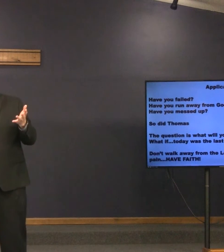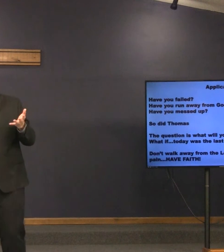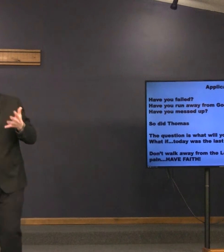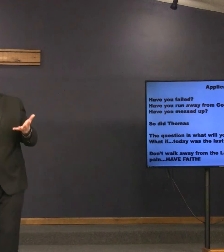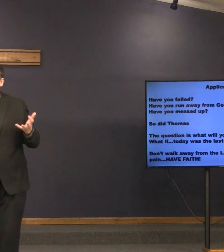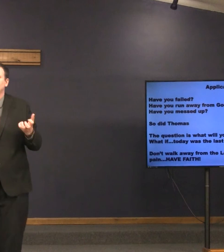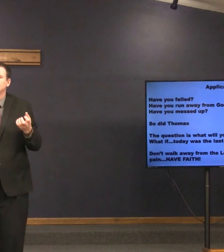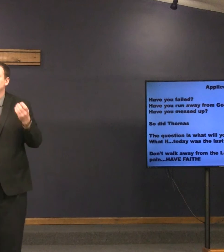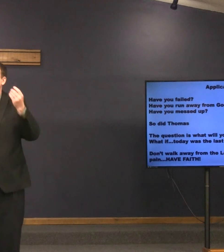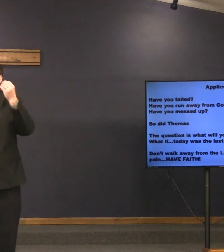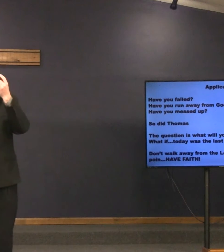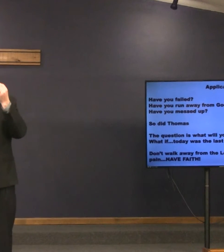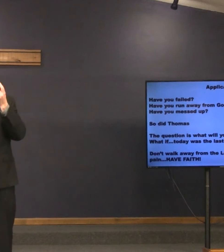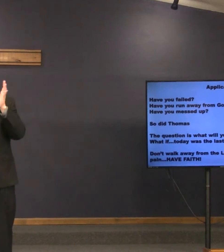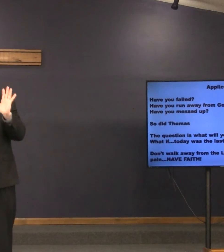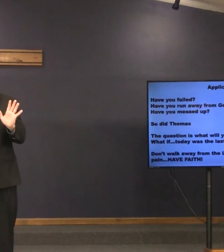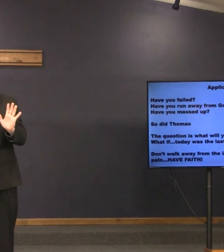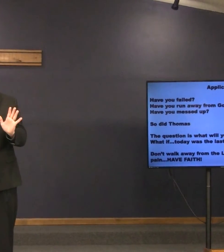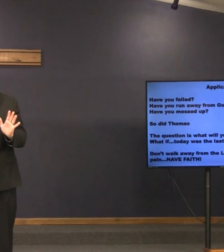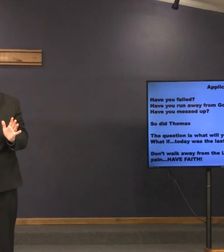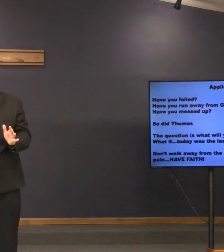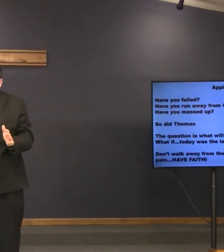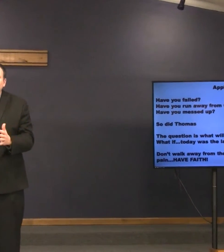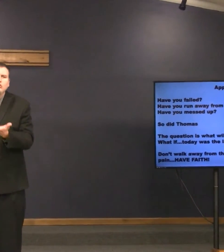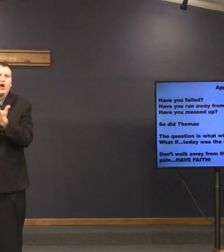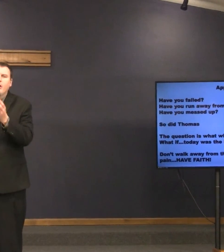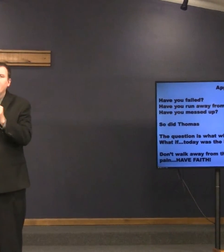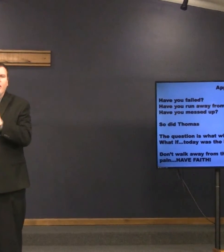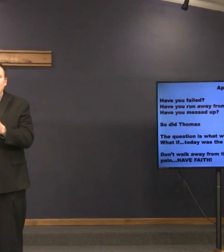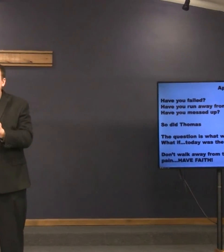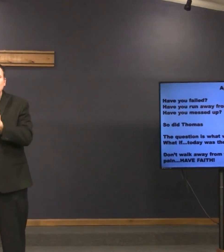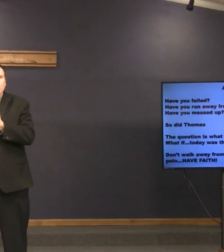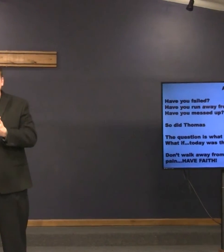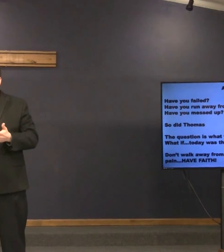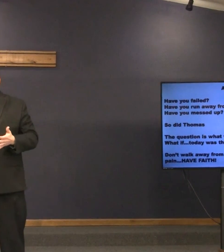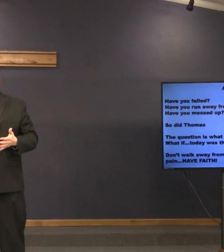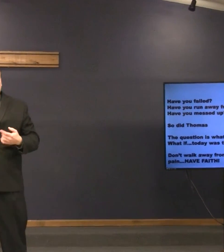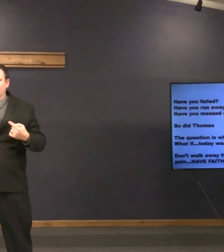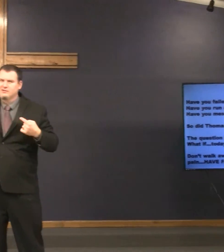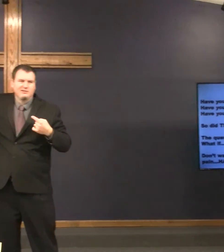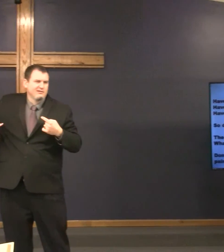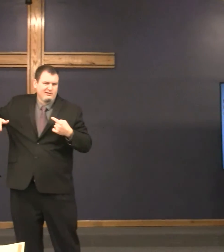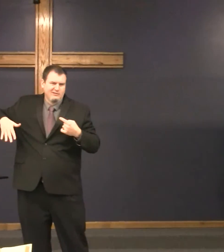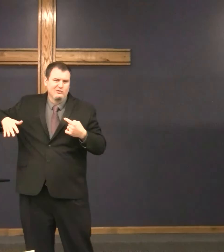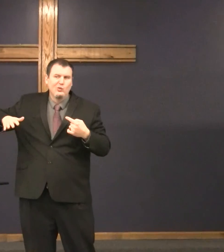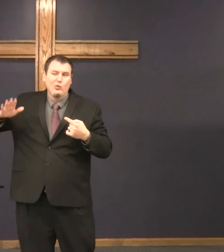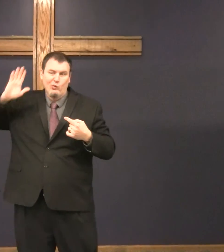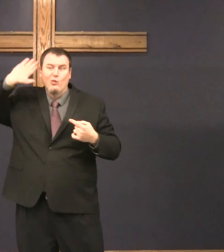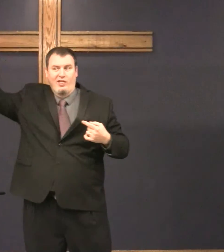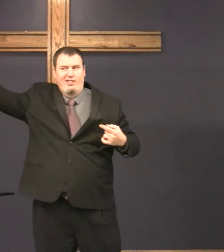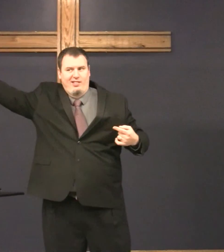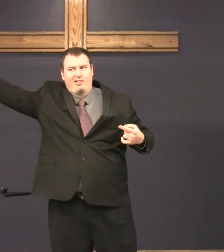Just top it. We're going to talk about the good news yet.